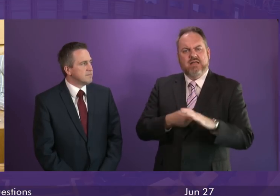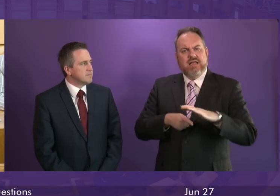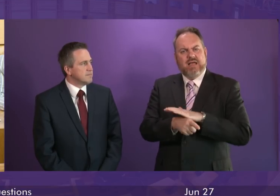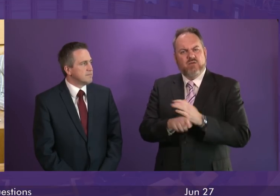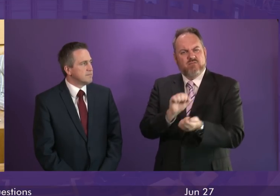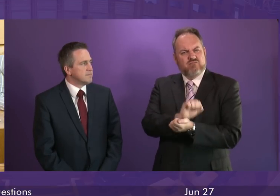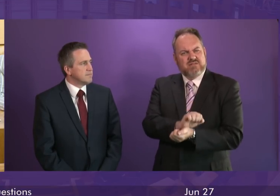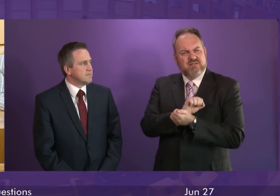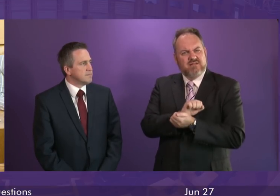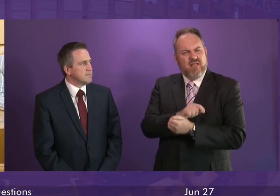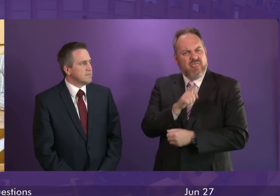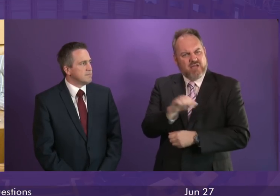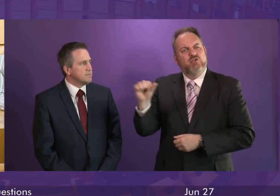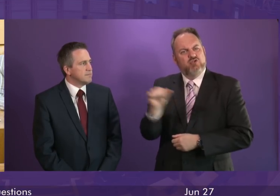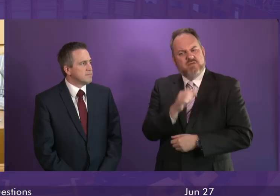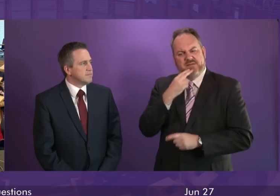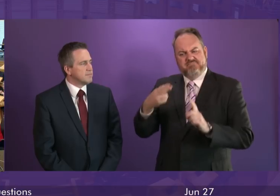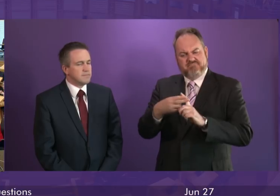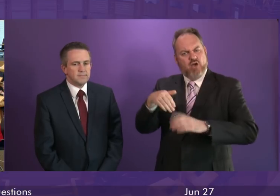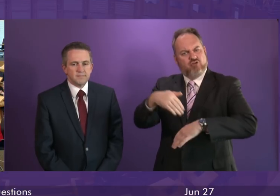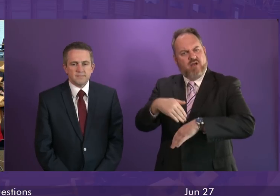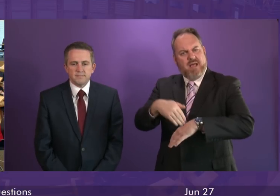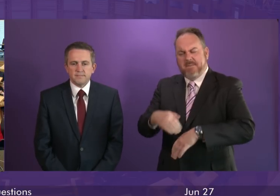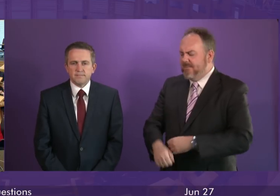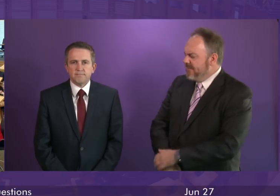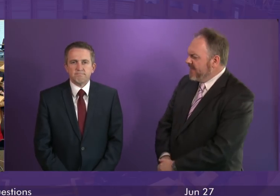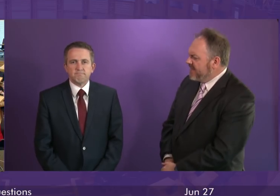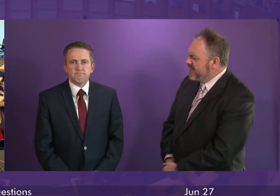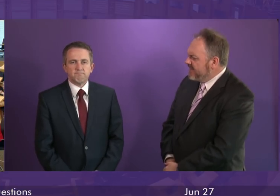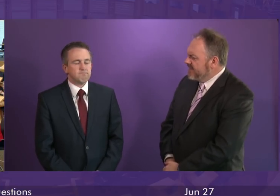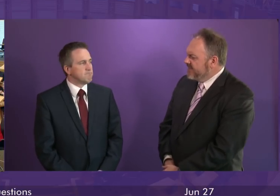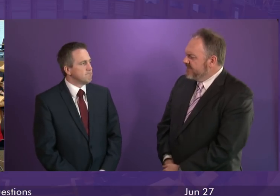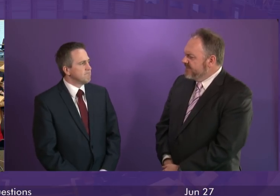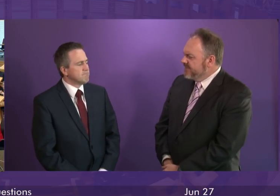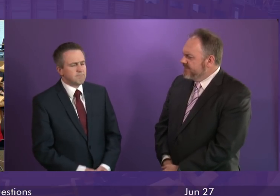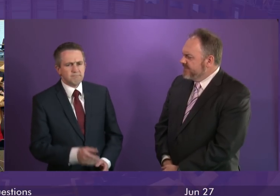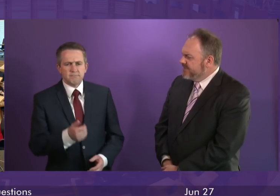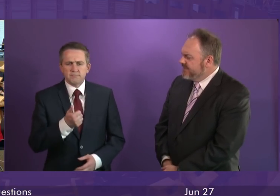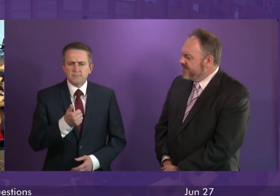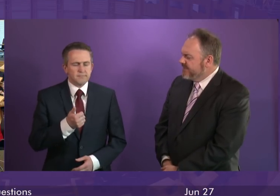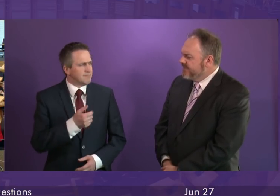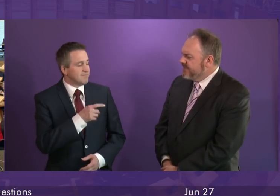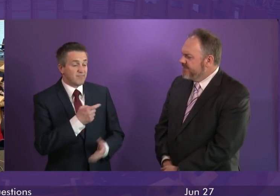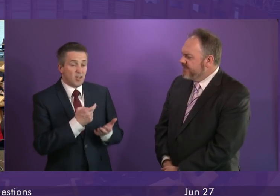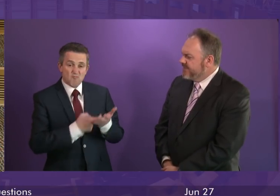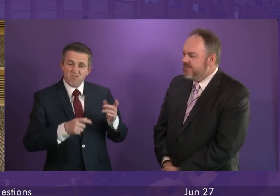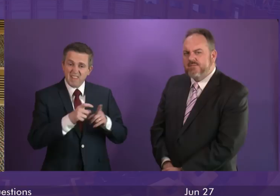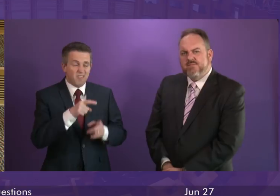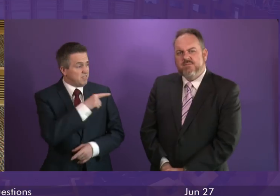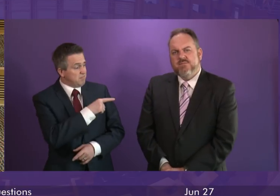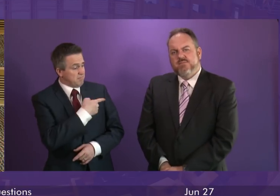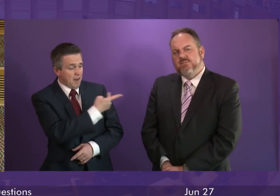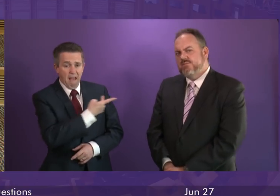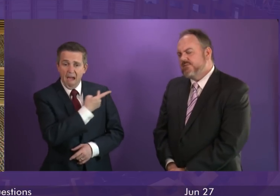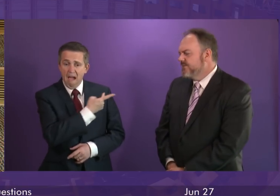that automatically be regarded as a crime? First Minister. Well, of course, I, like Ruth Davidson, was in the chamber